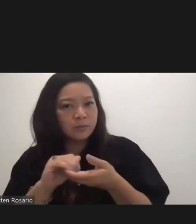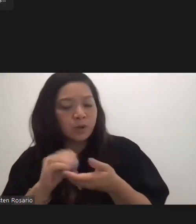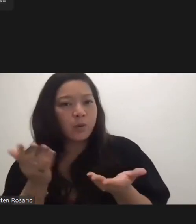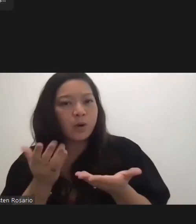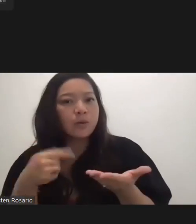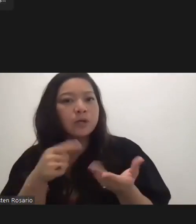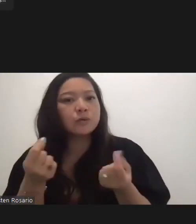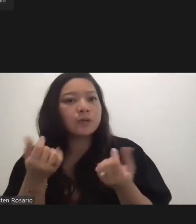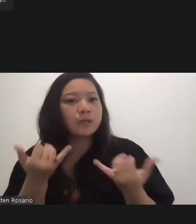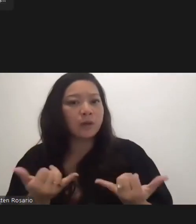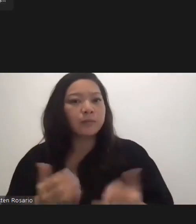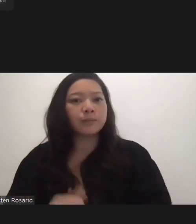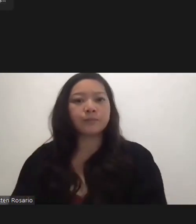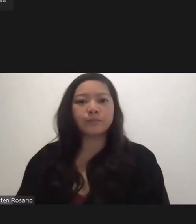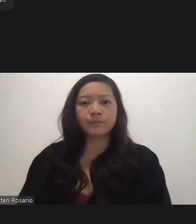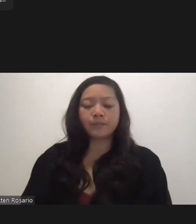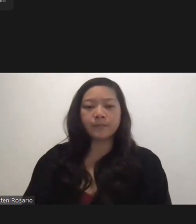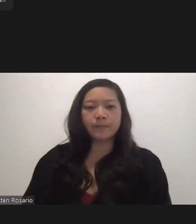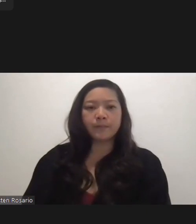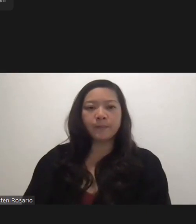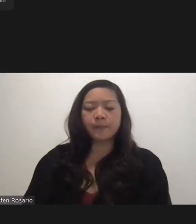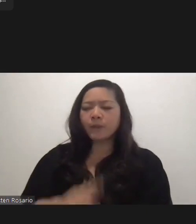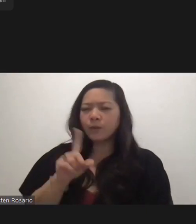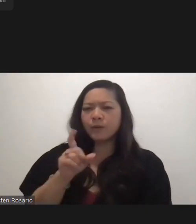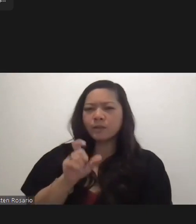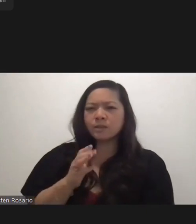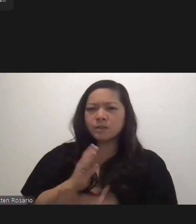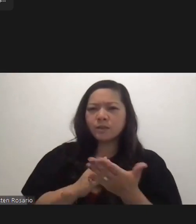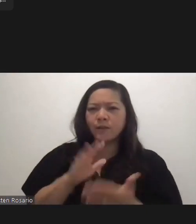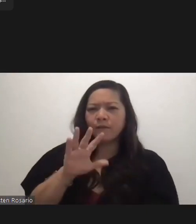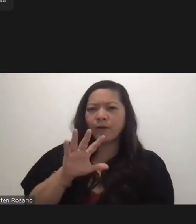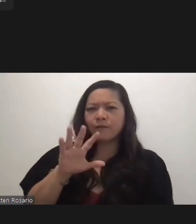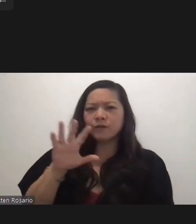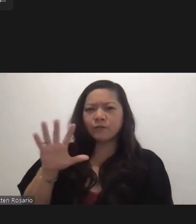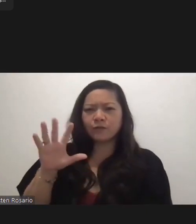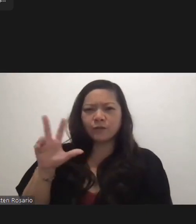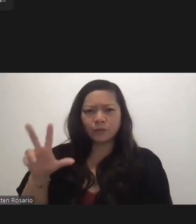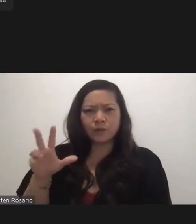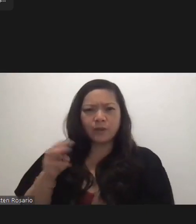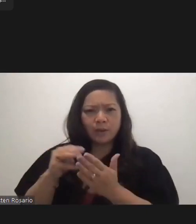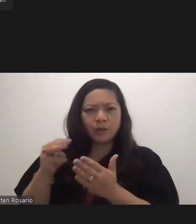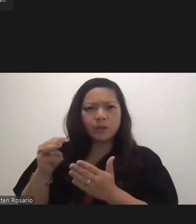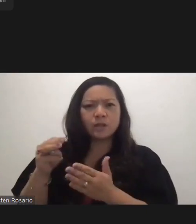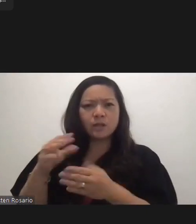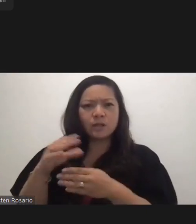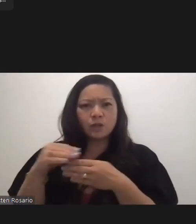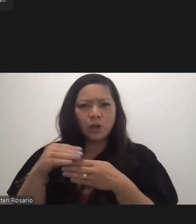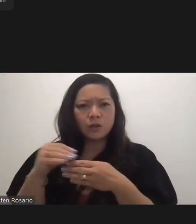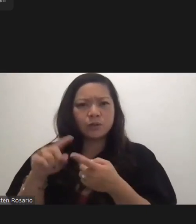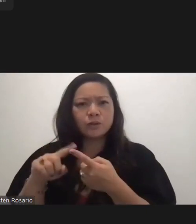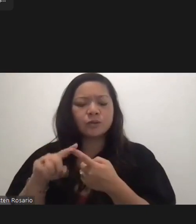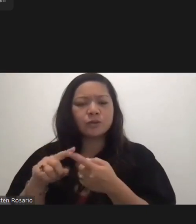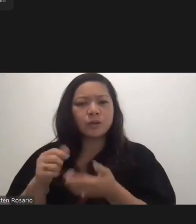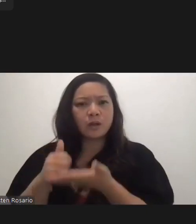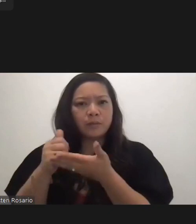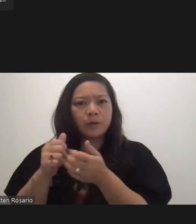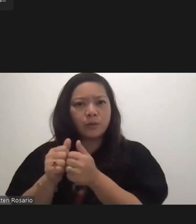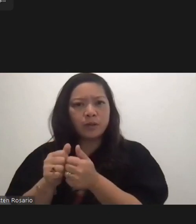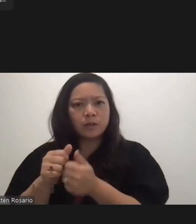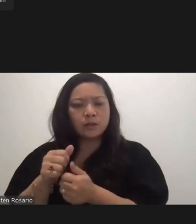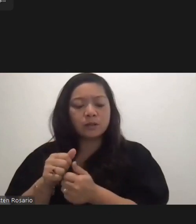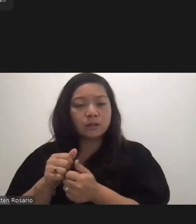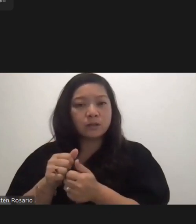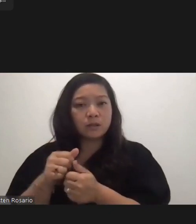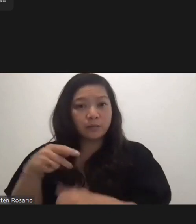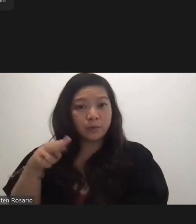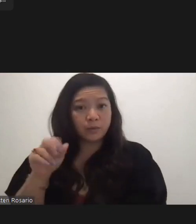Are there any plans to use some of that $553 million to supplement the unemployment assistance? I mean, I